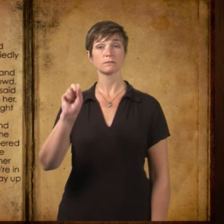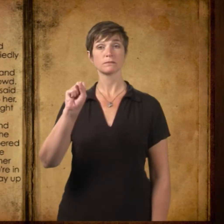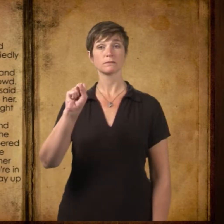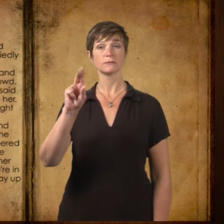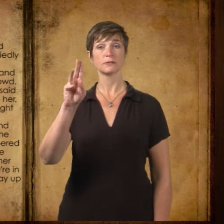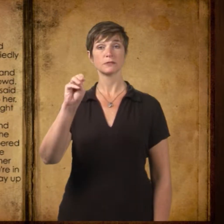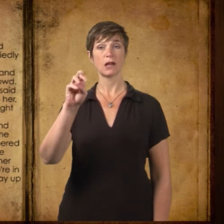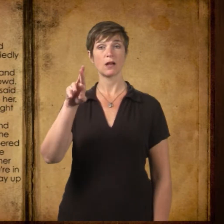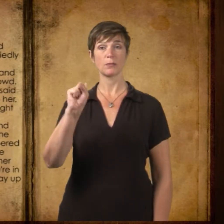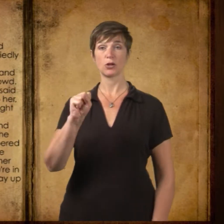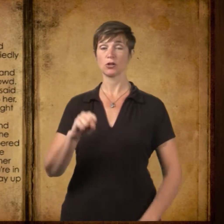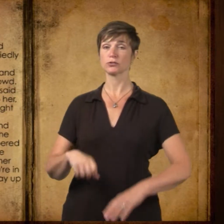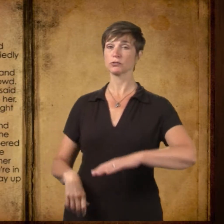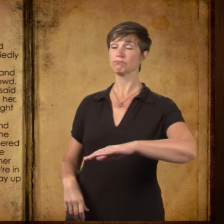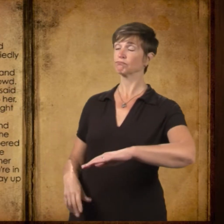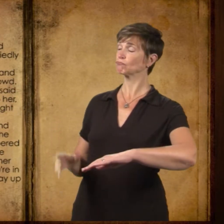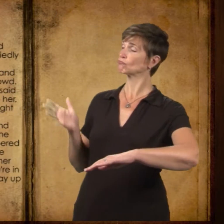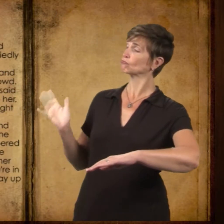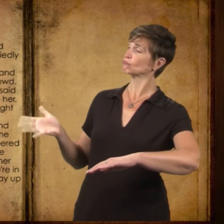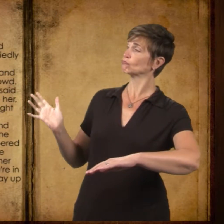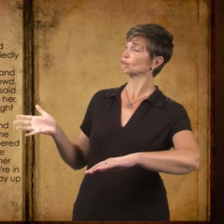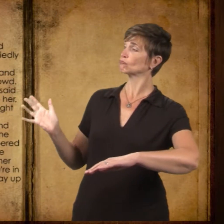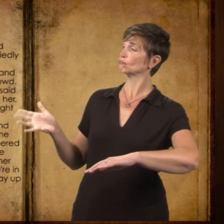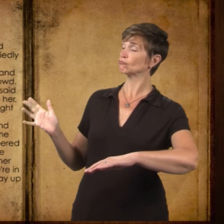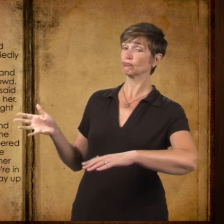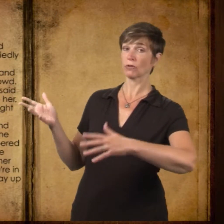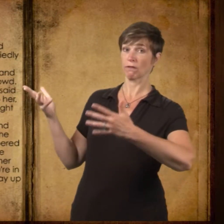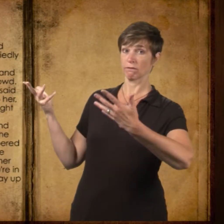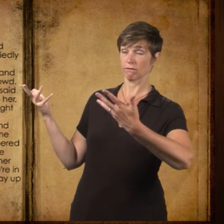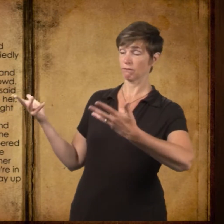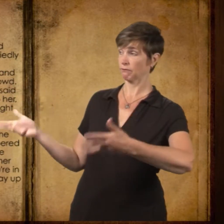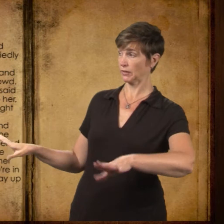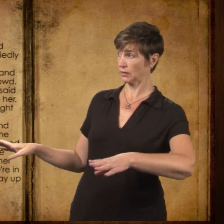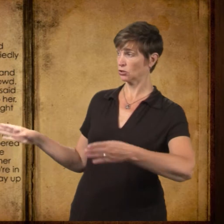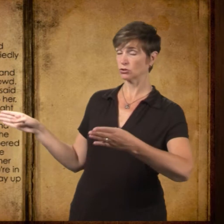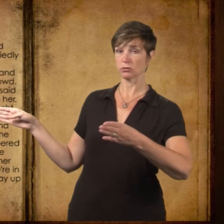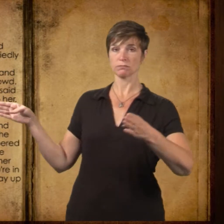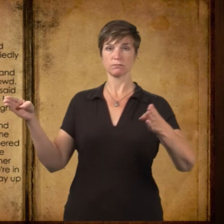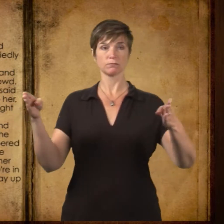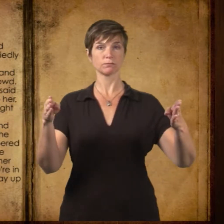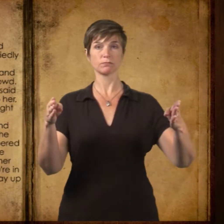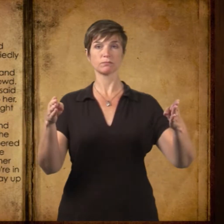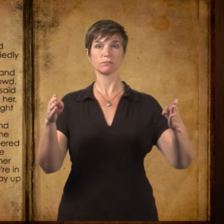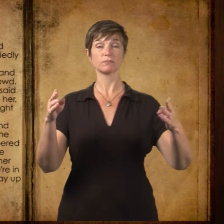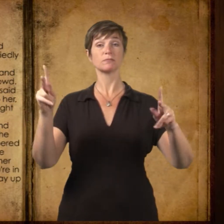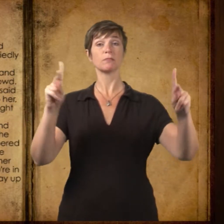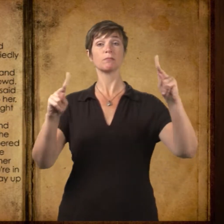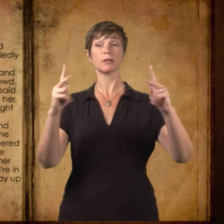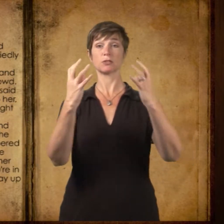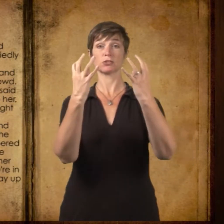just as Mr. Summers finally left off talking and turned to the assembled villagers,